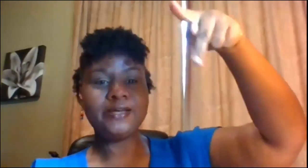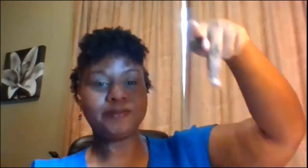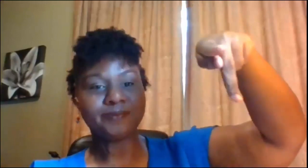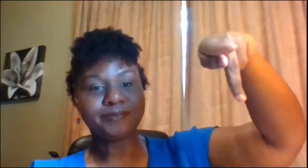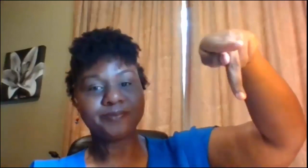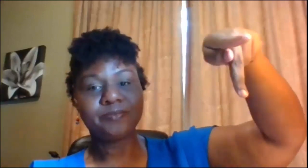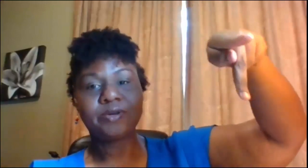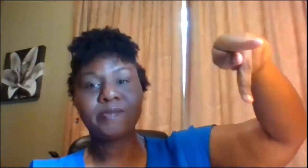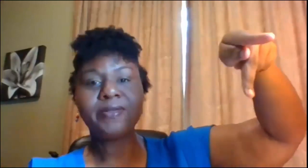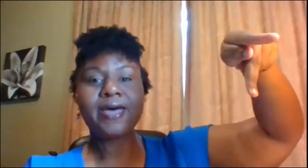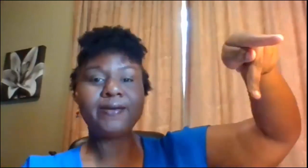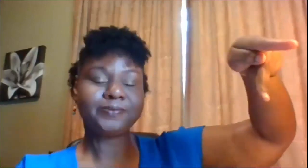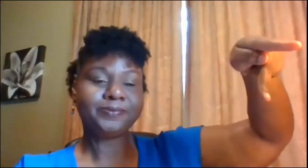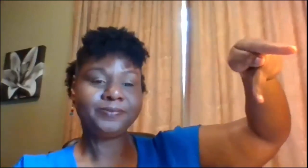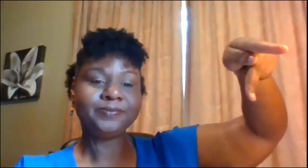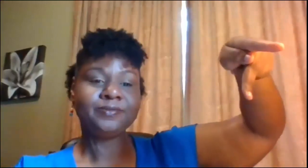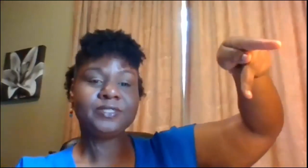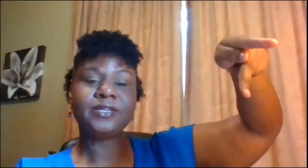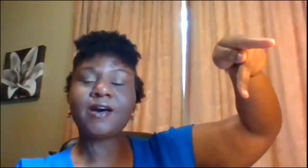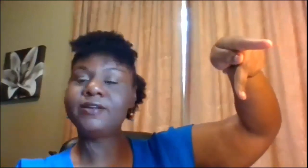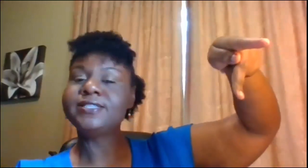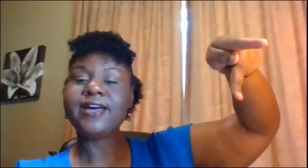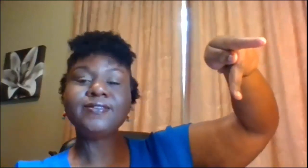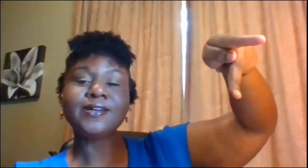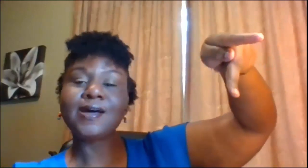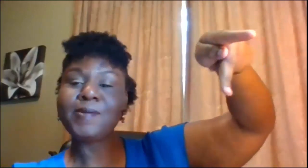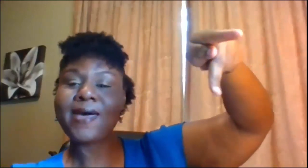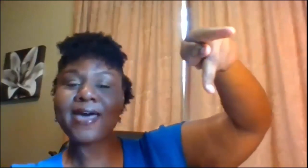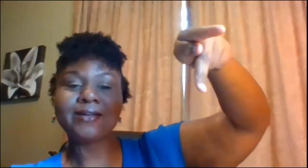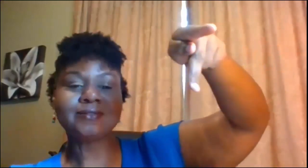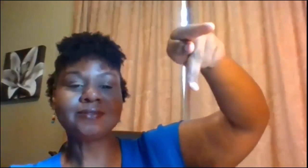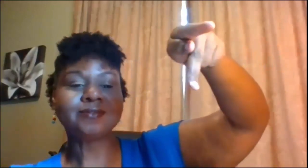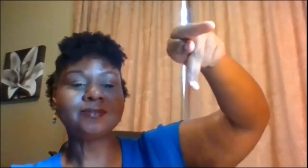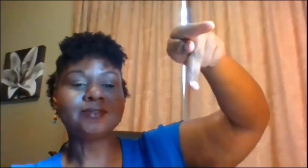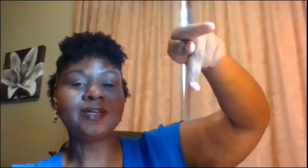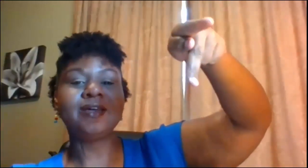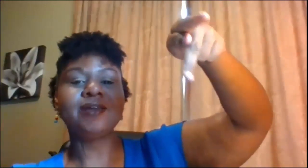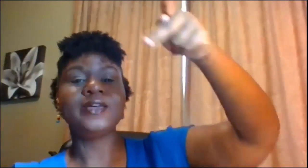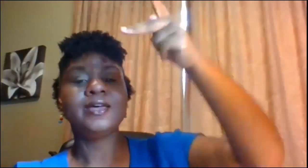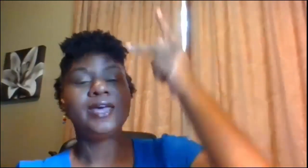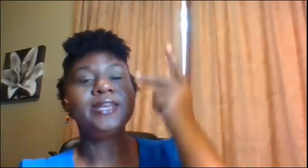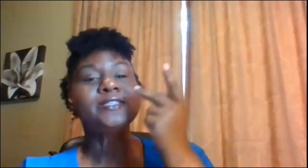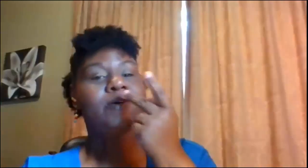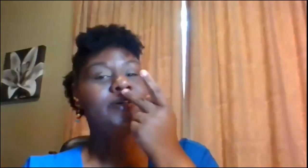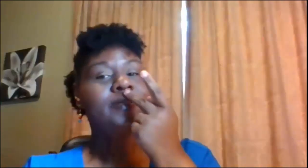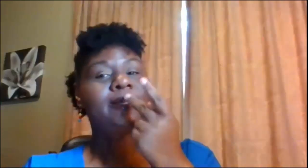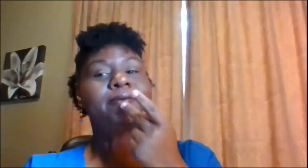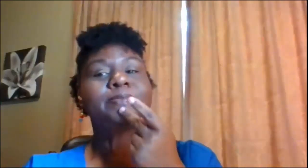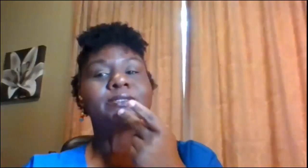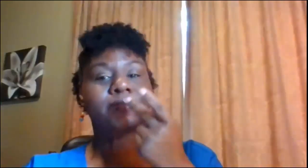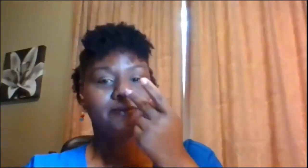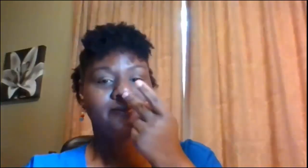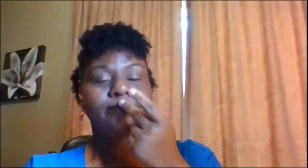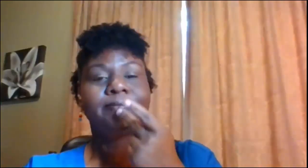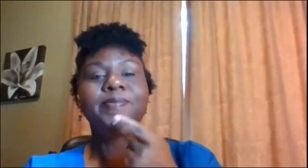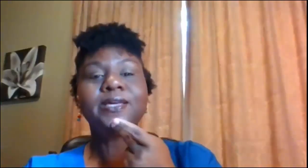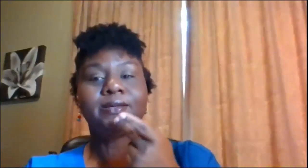y'all remember that see all those letters are coming back good and it's on your lips pink